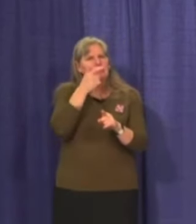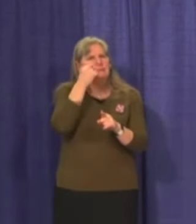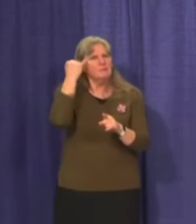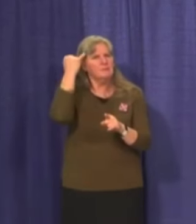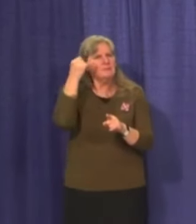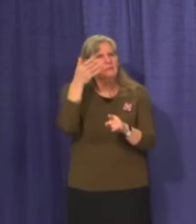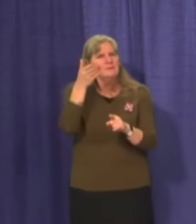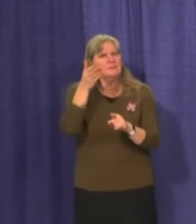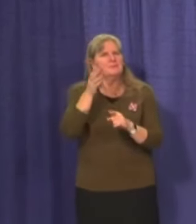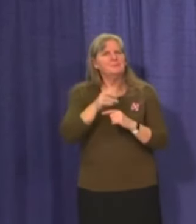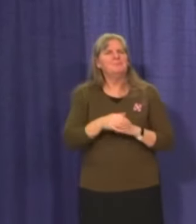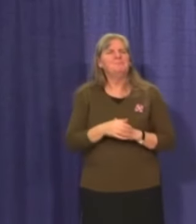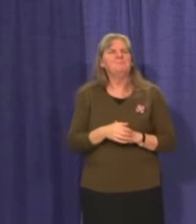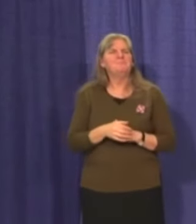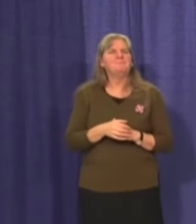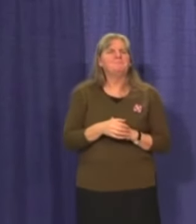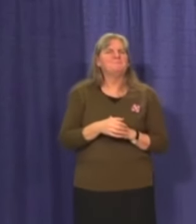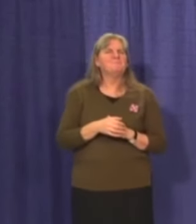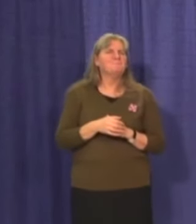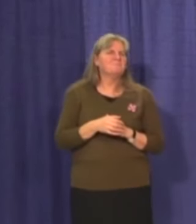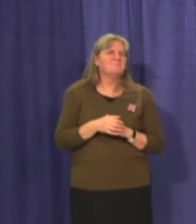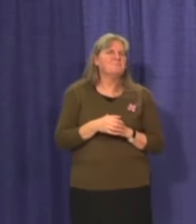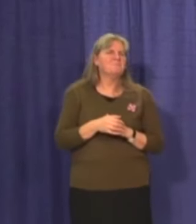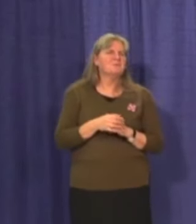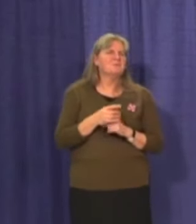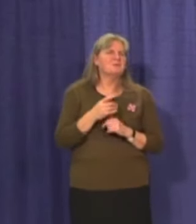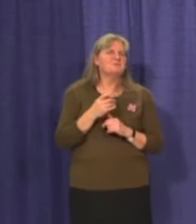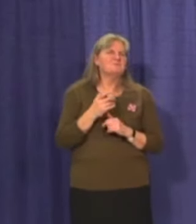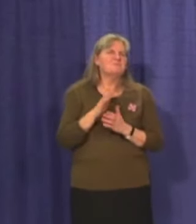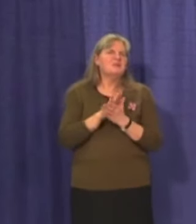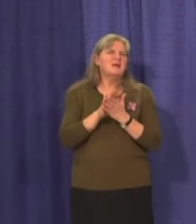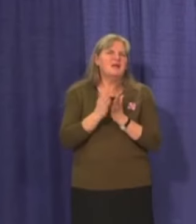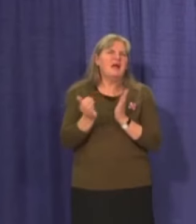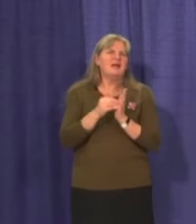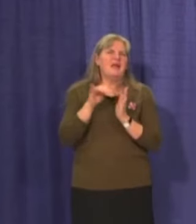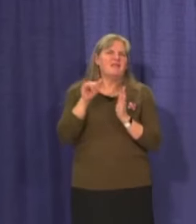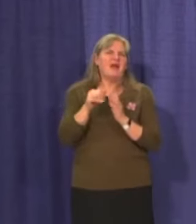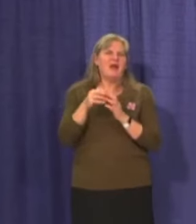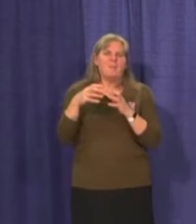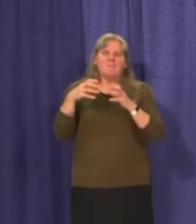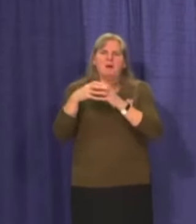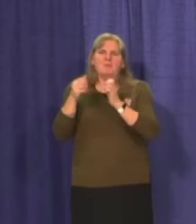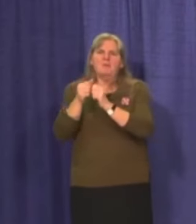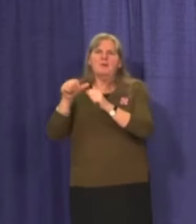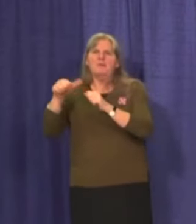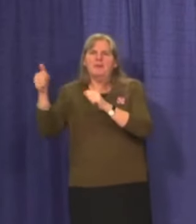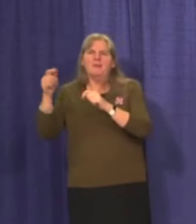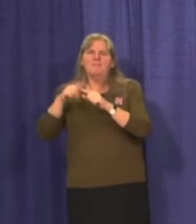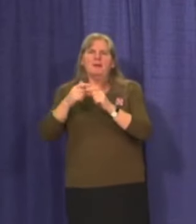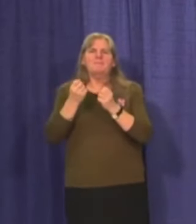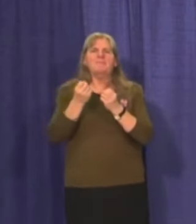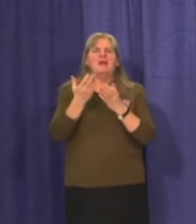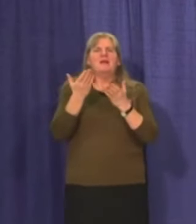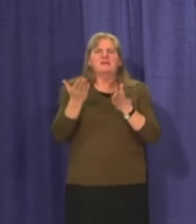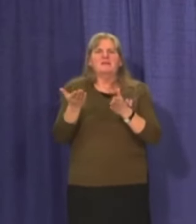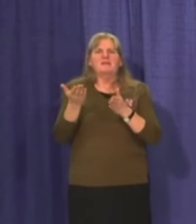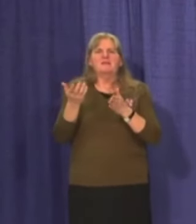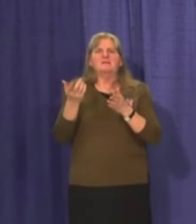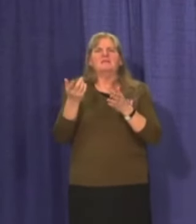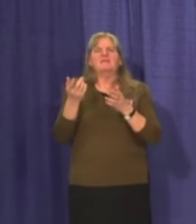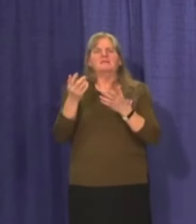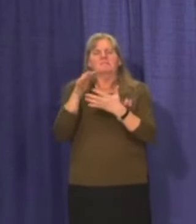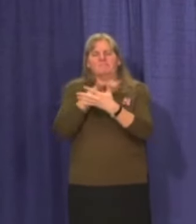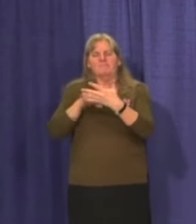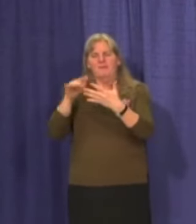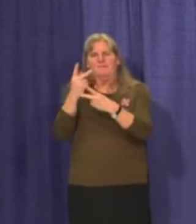uh, it would be very interesting to get there again, but there's still a lot, uh, a lot that we need to know before we